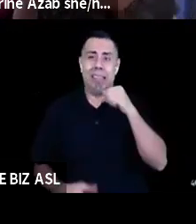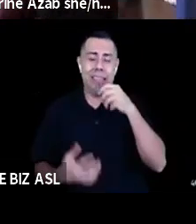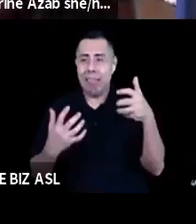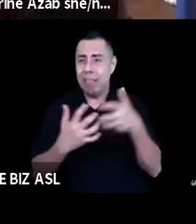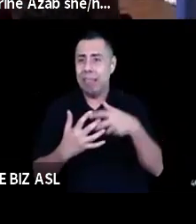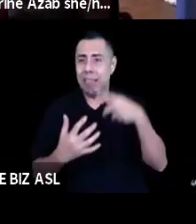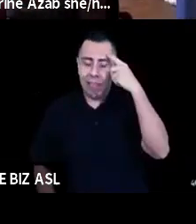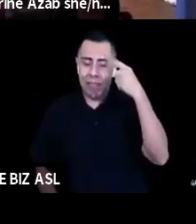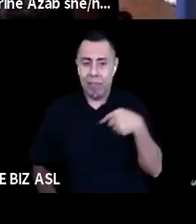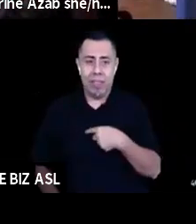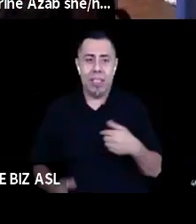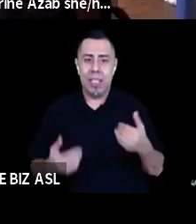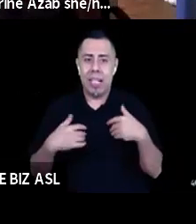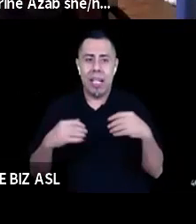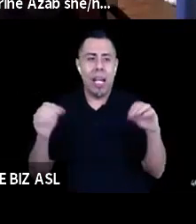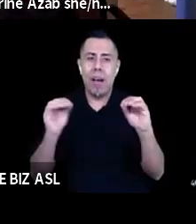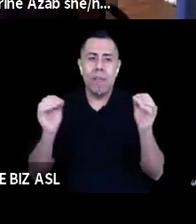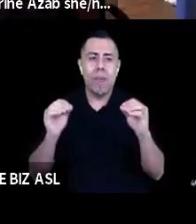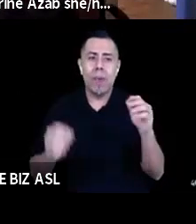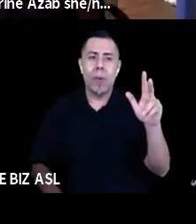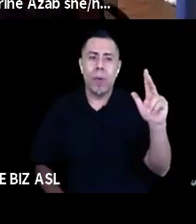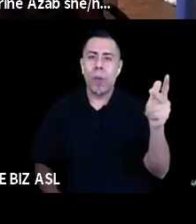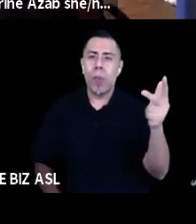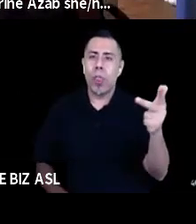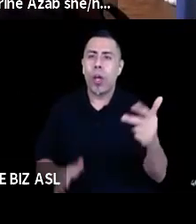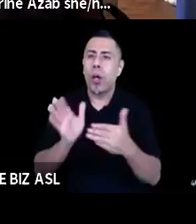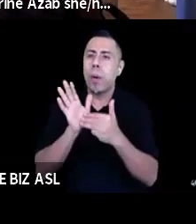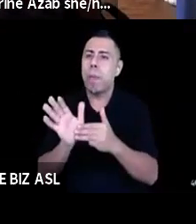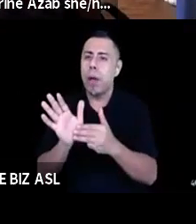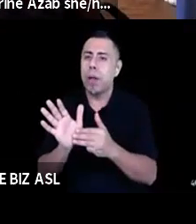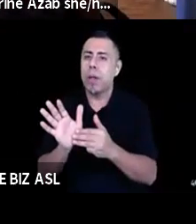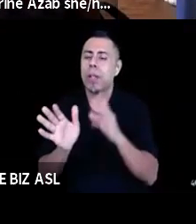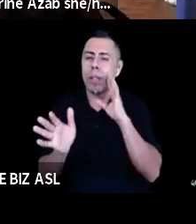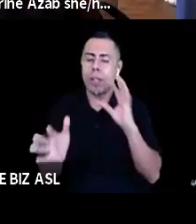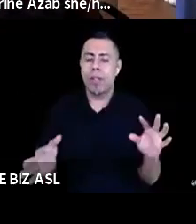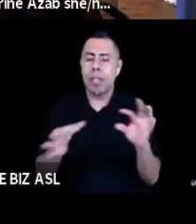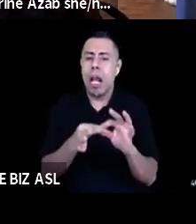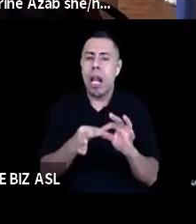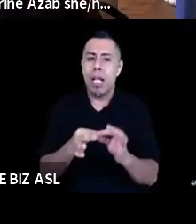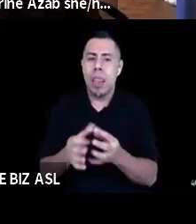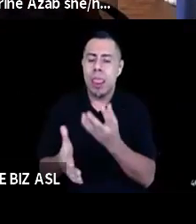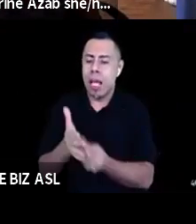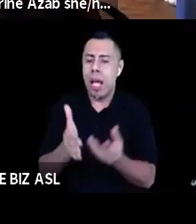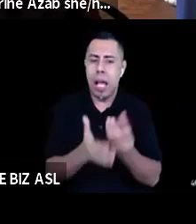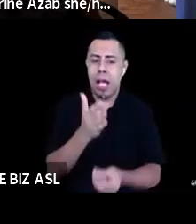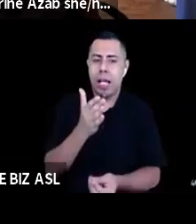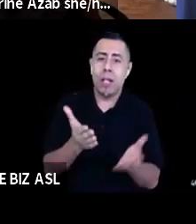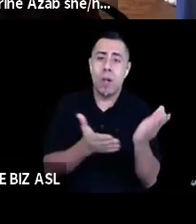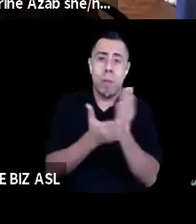no third model that bridges these gaps. And part of the reason why there isn't this third model, there